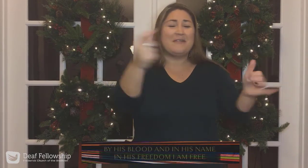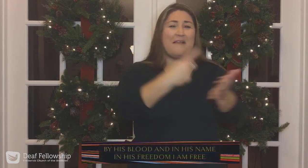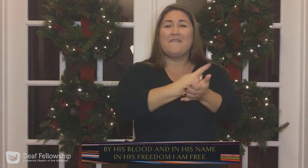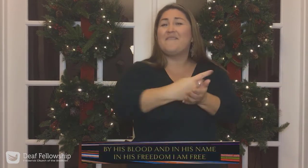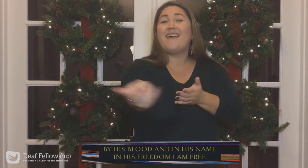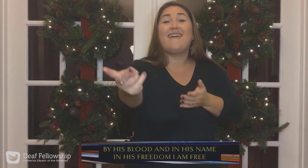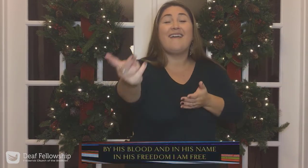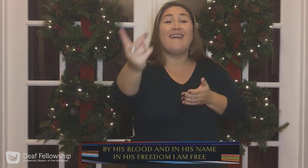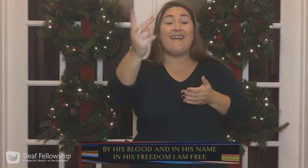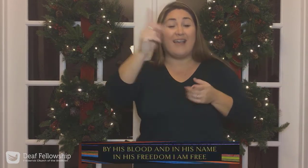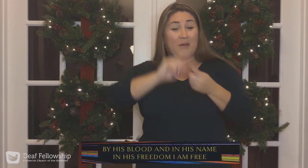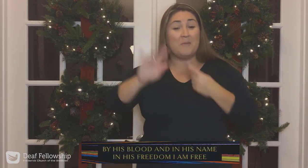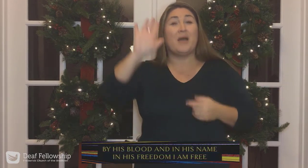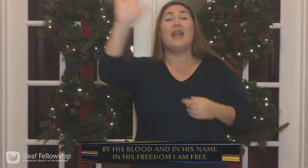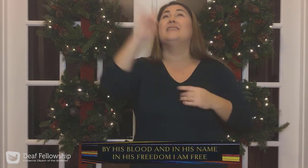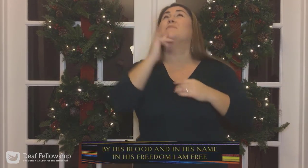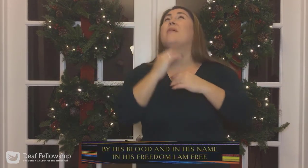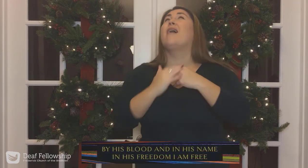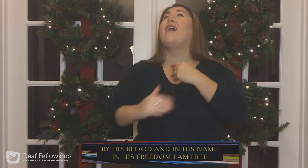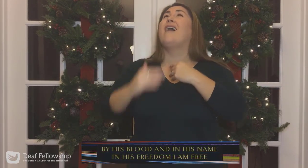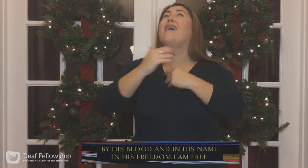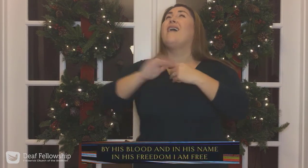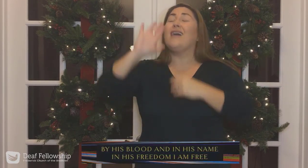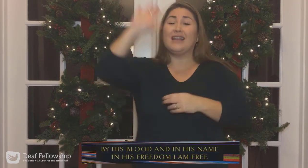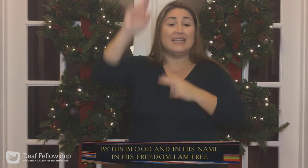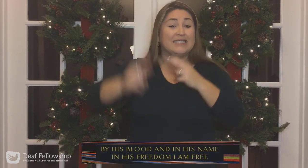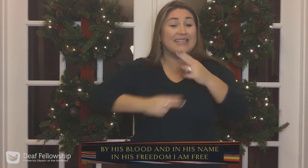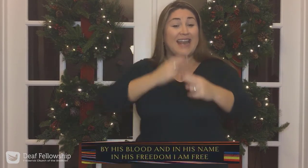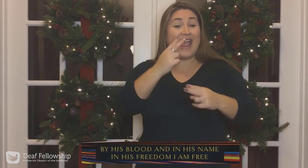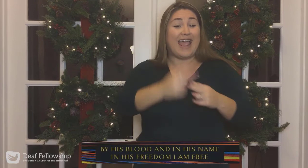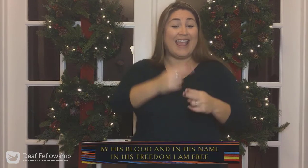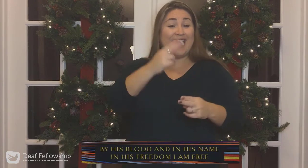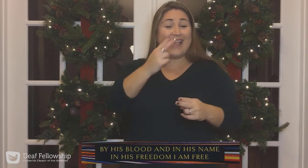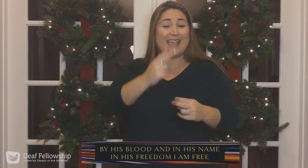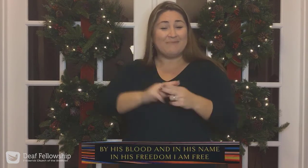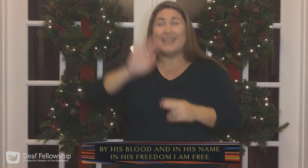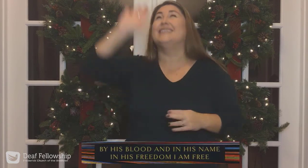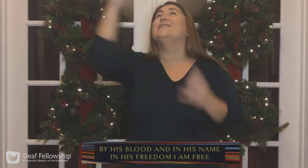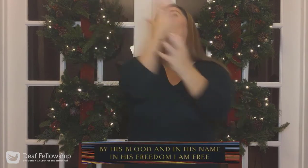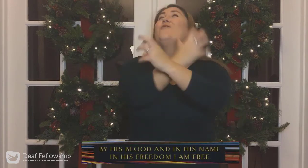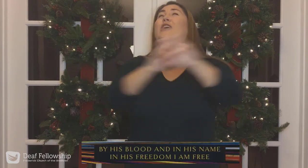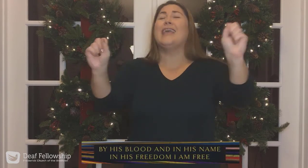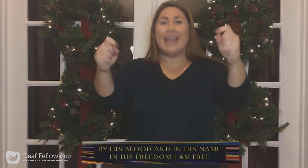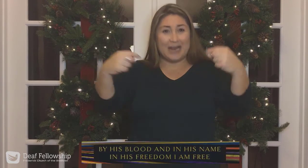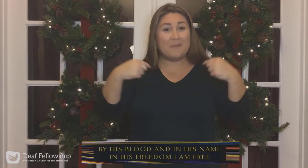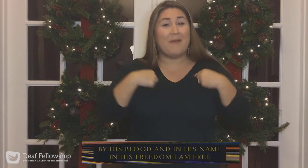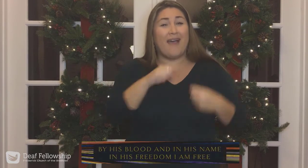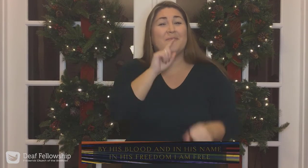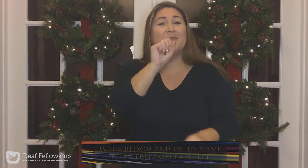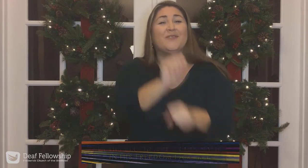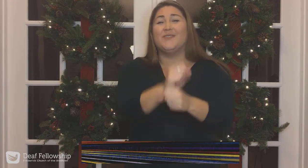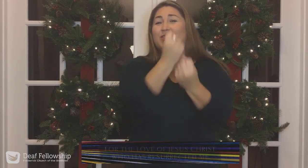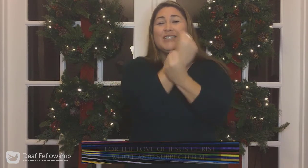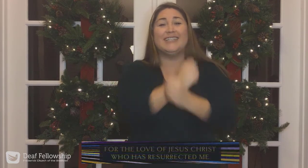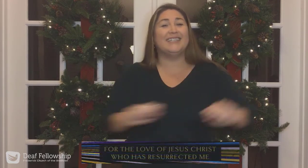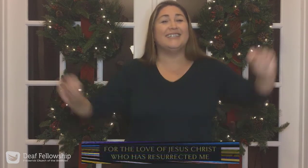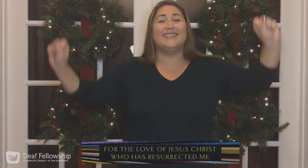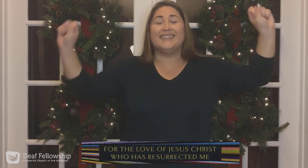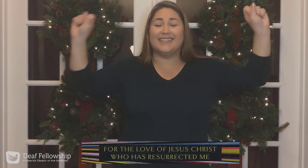By His blood and in His name, in His freedom I am free. For the